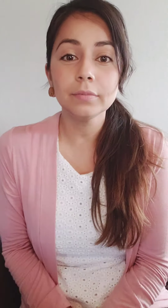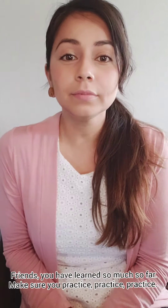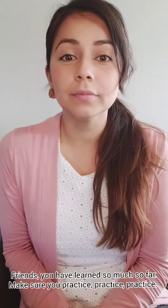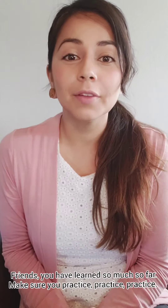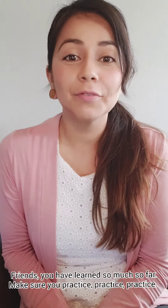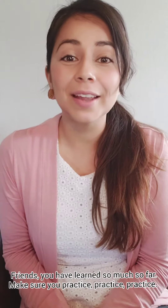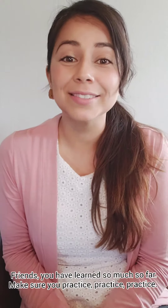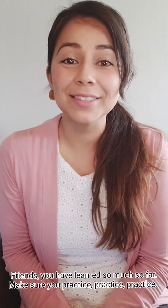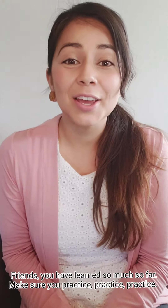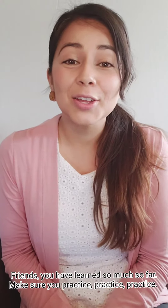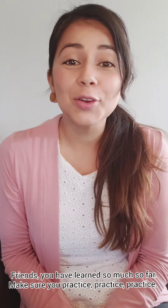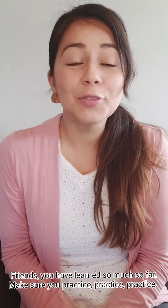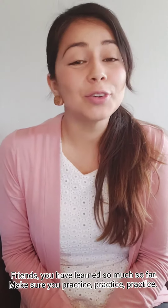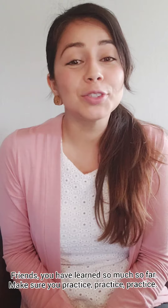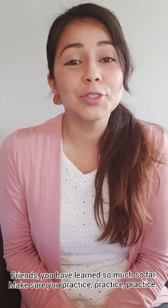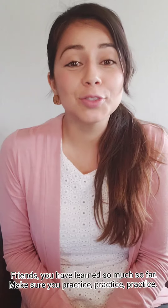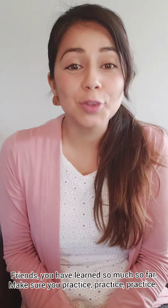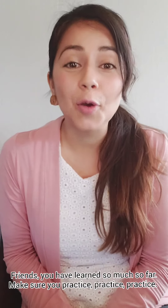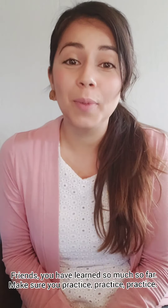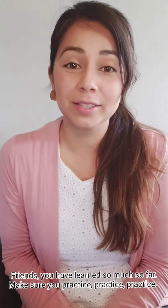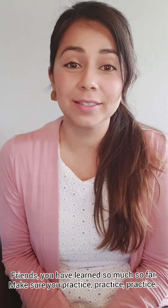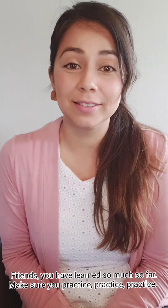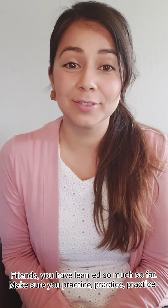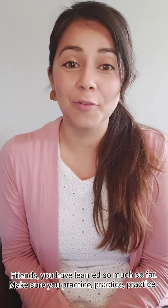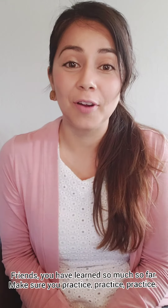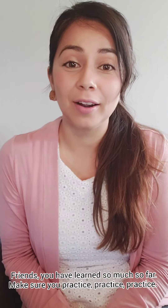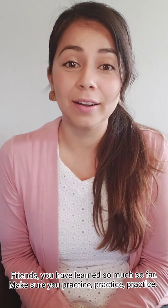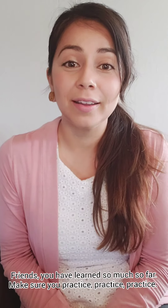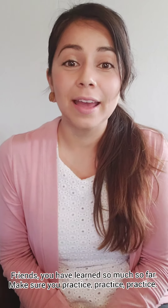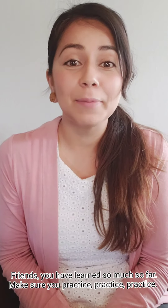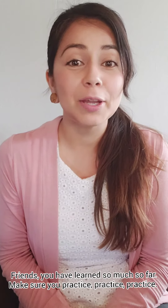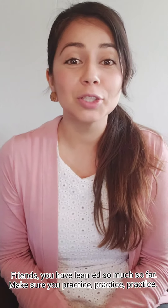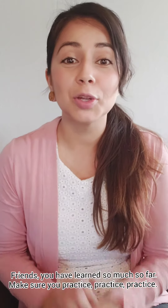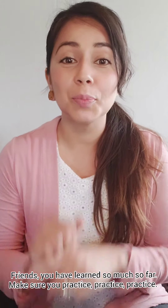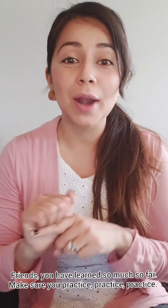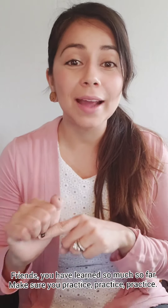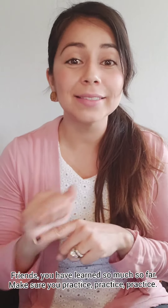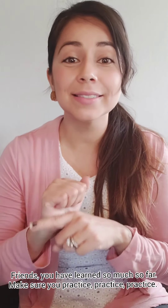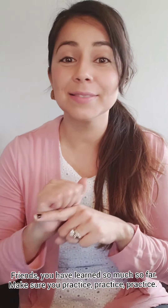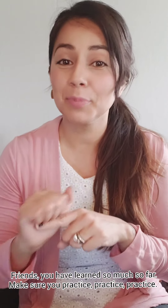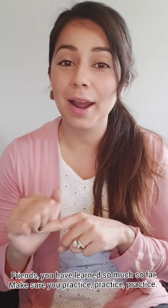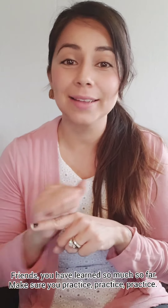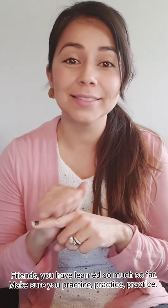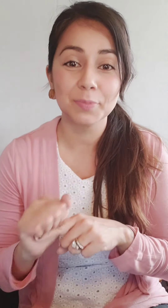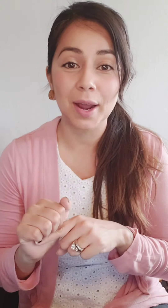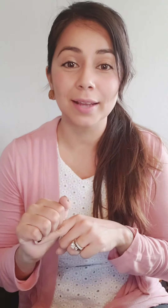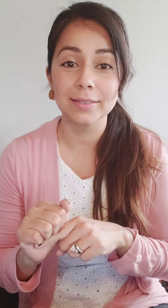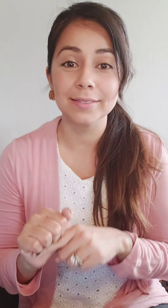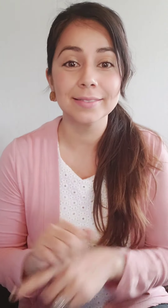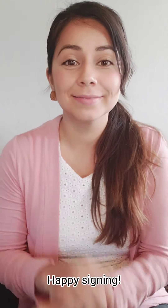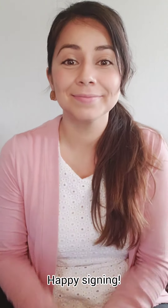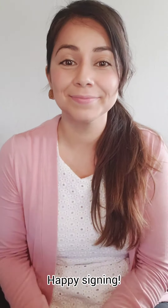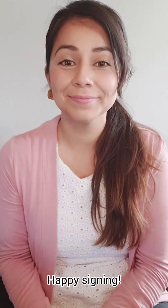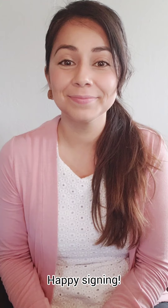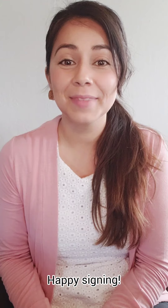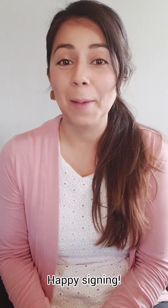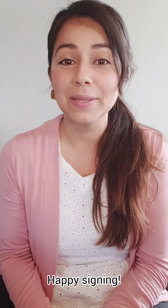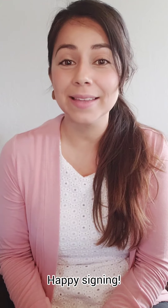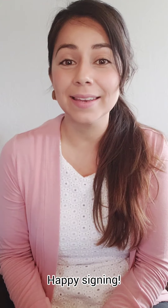Friends, you have learned so much so far, and make sure you practice, practice, practice. Happy signing.